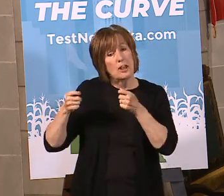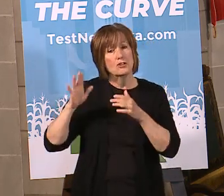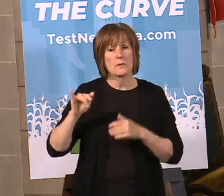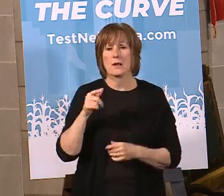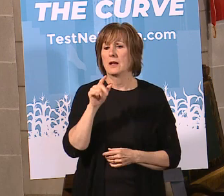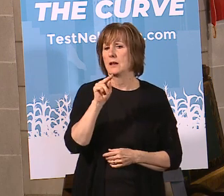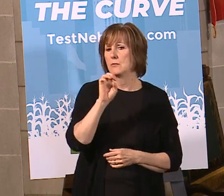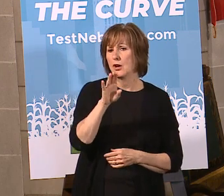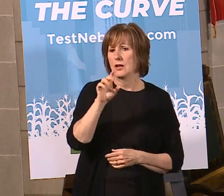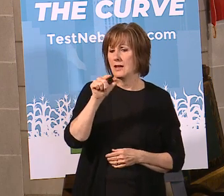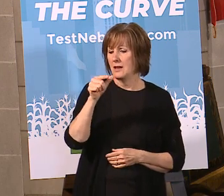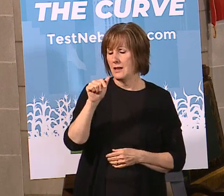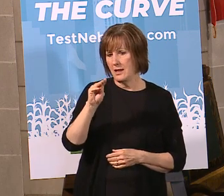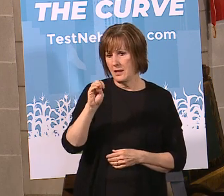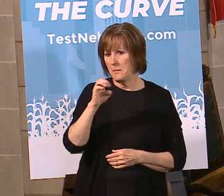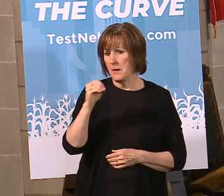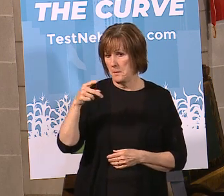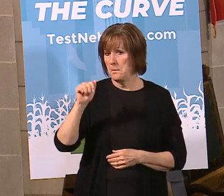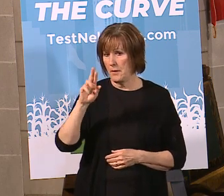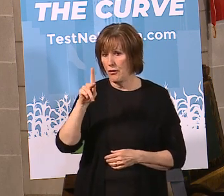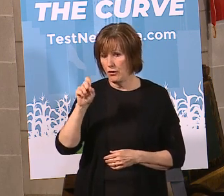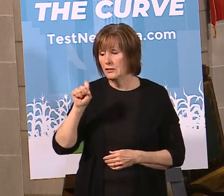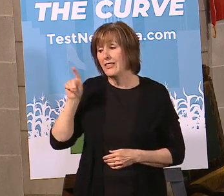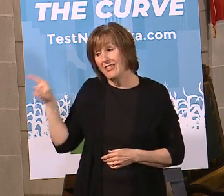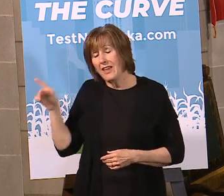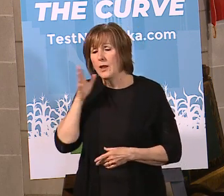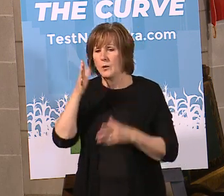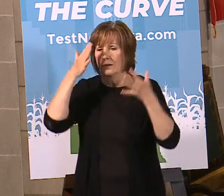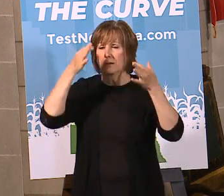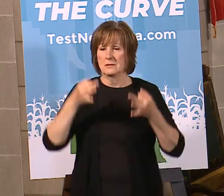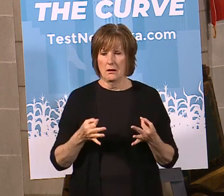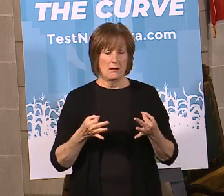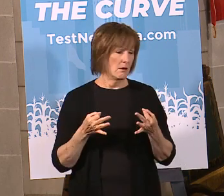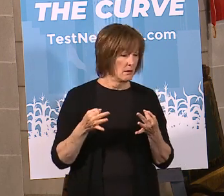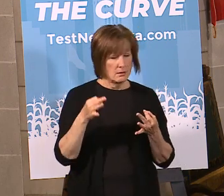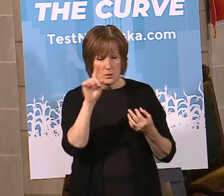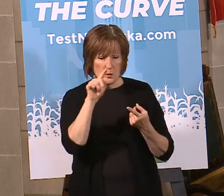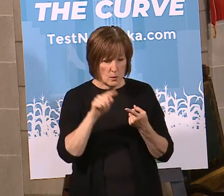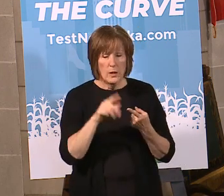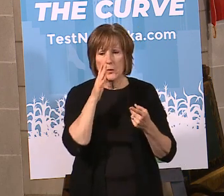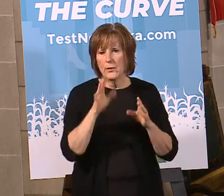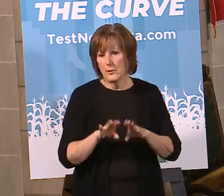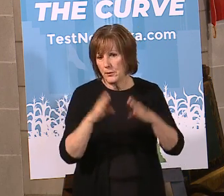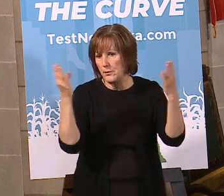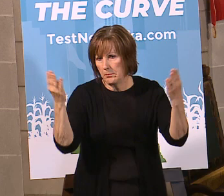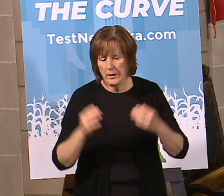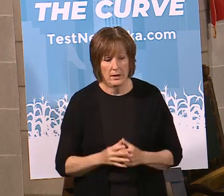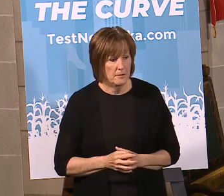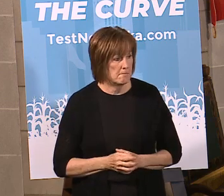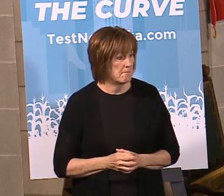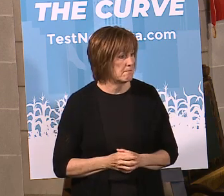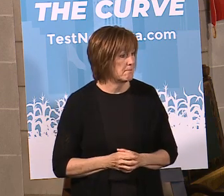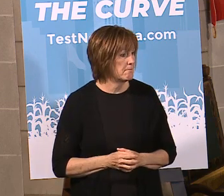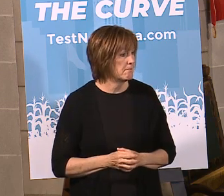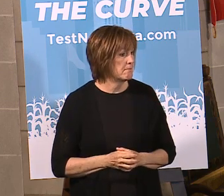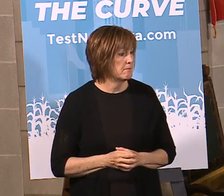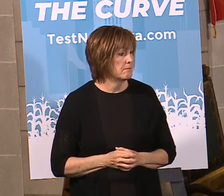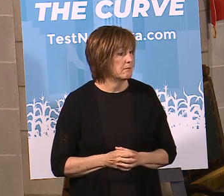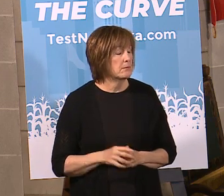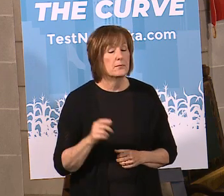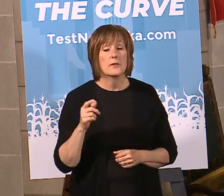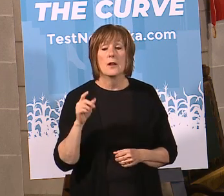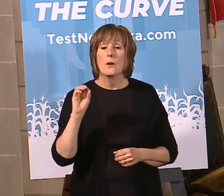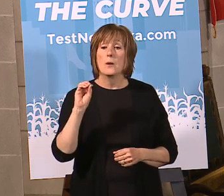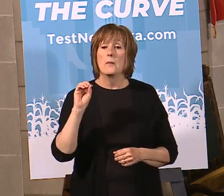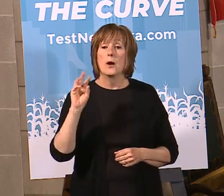Game and Parks, and they will be the ones making the determination as to when they will open those back up again. Erin Grace,